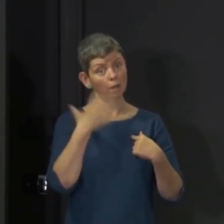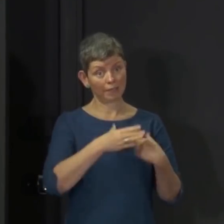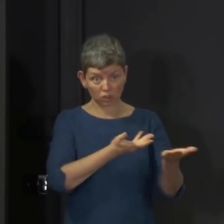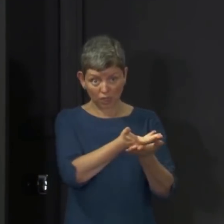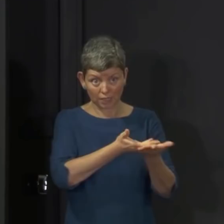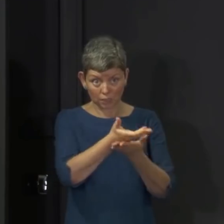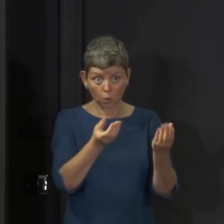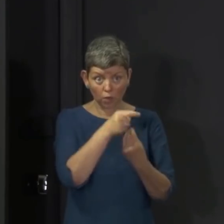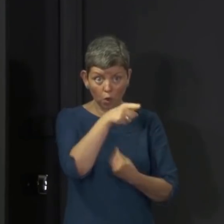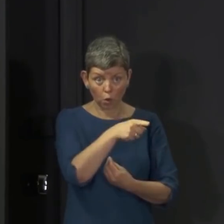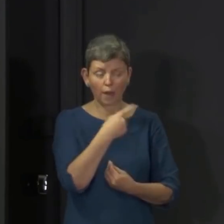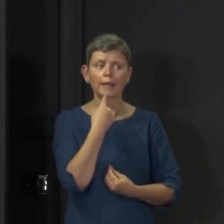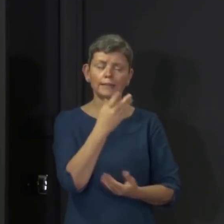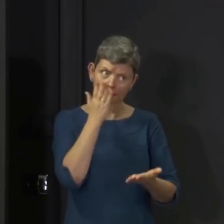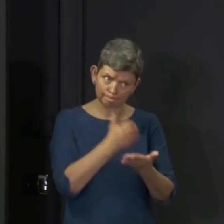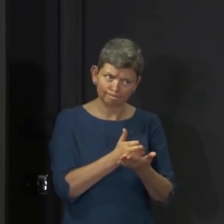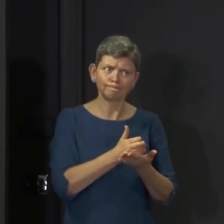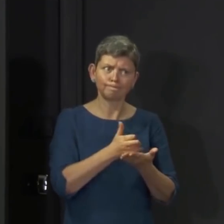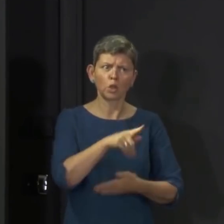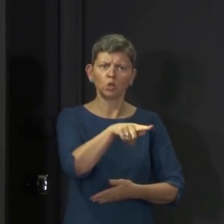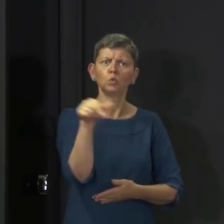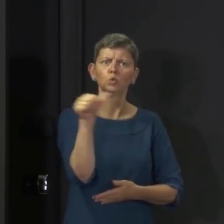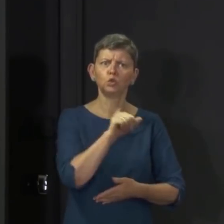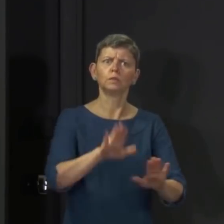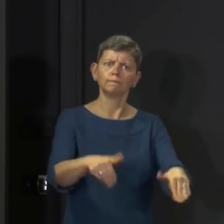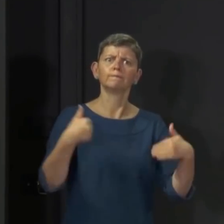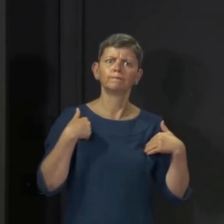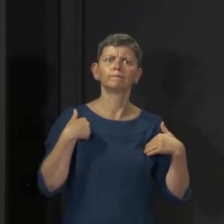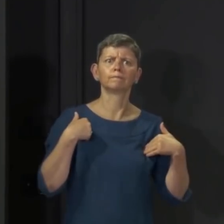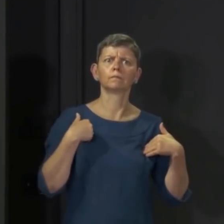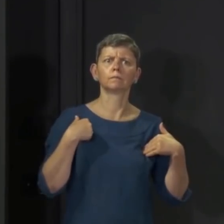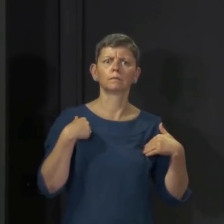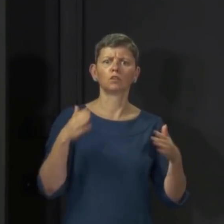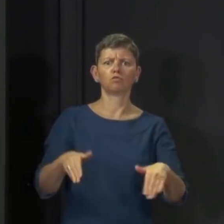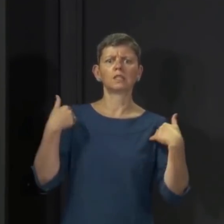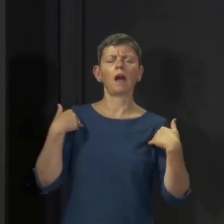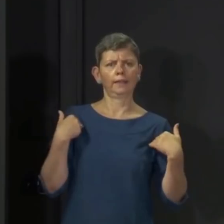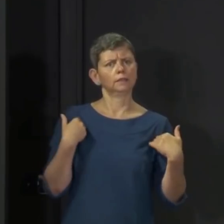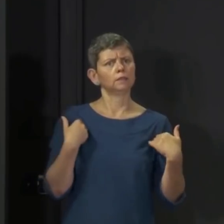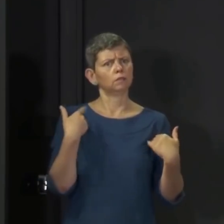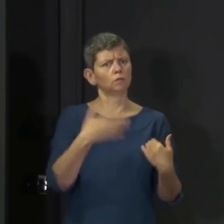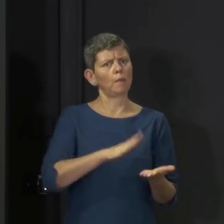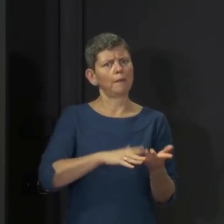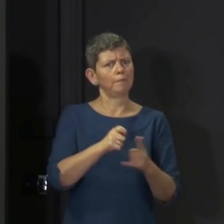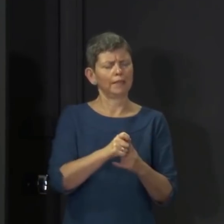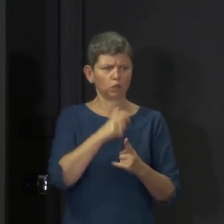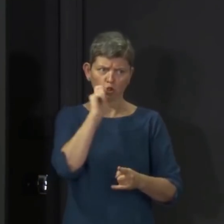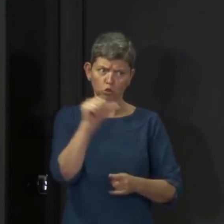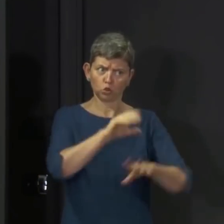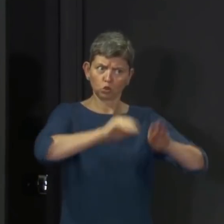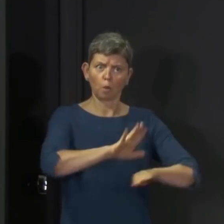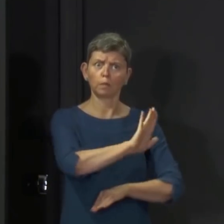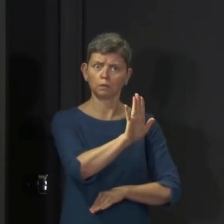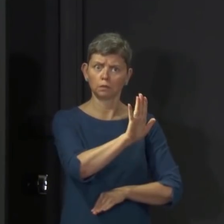resign as an MP. Now, people contact me and say, why don't you just sack her? And this is a point that I have to make